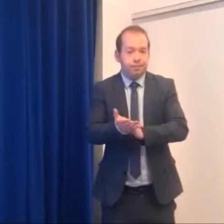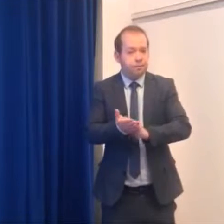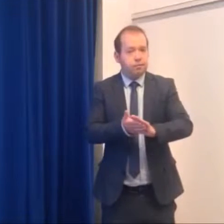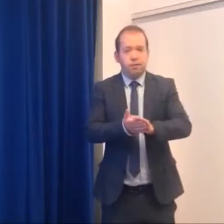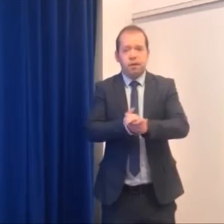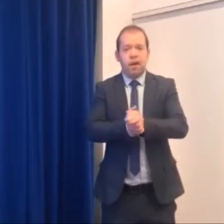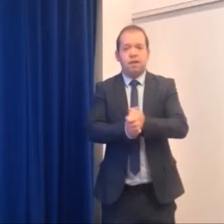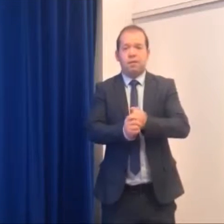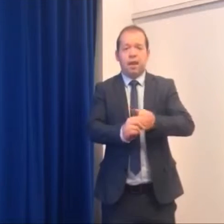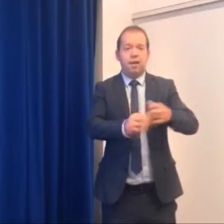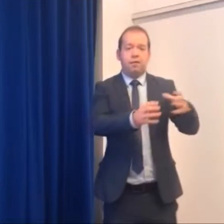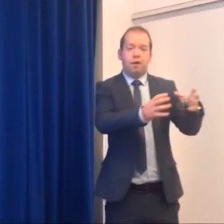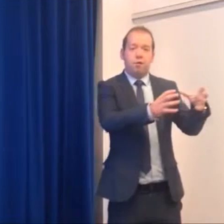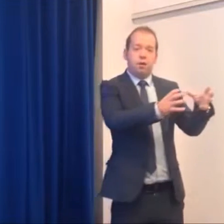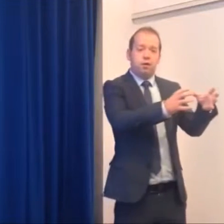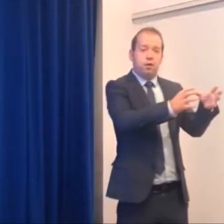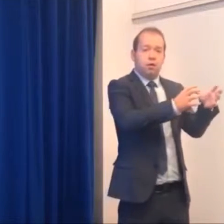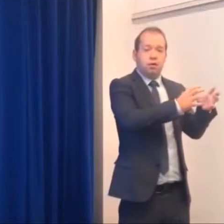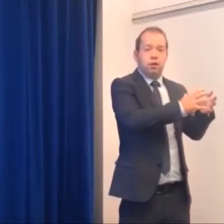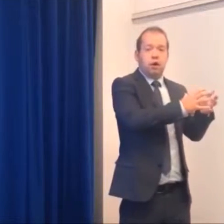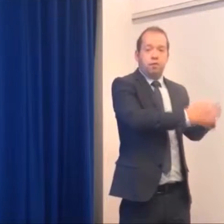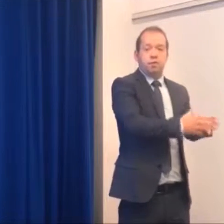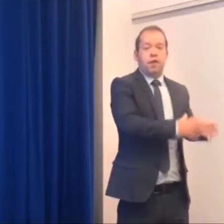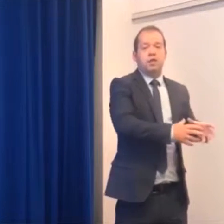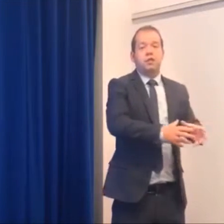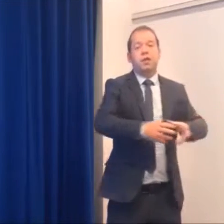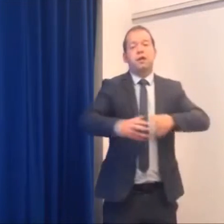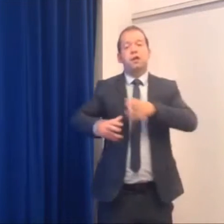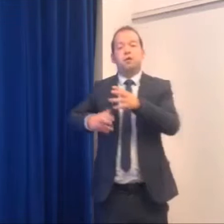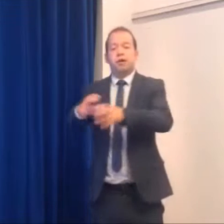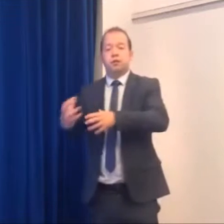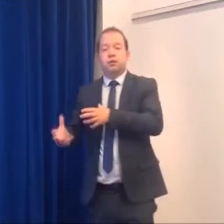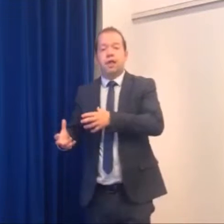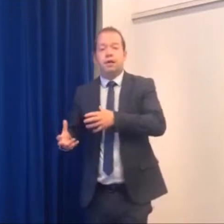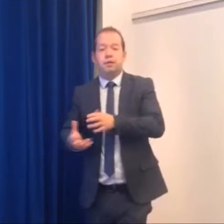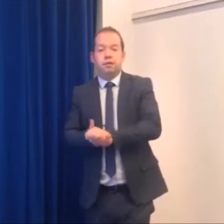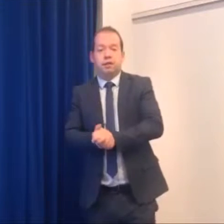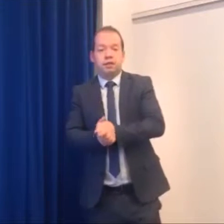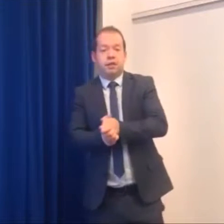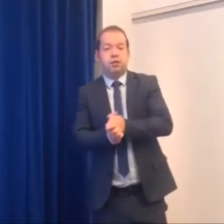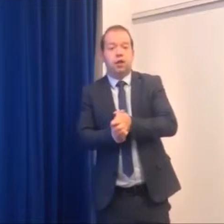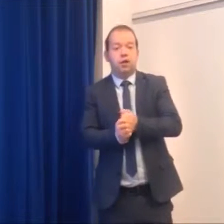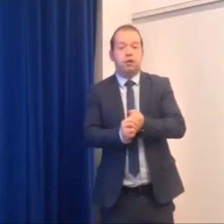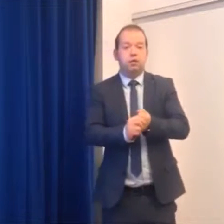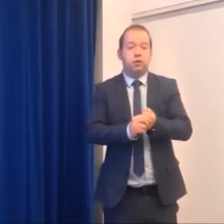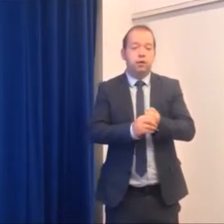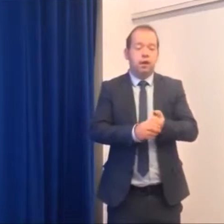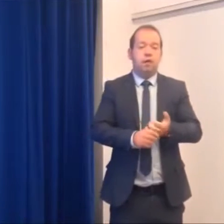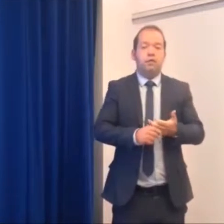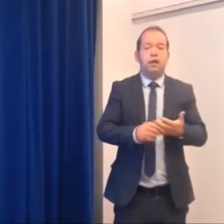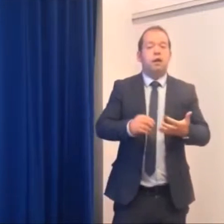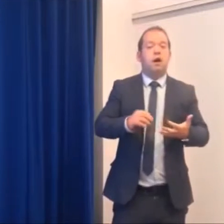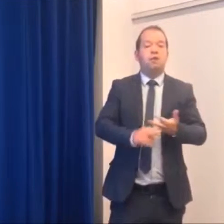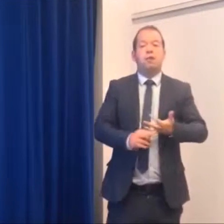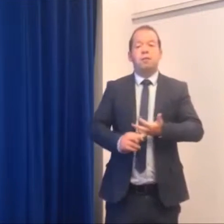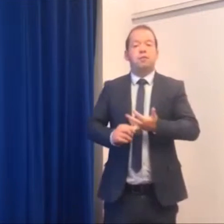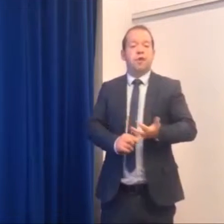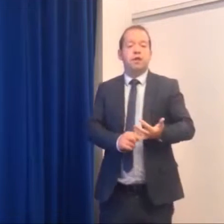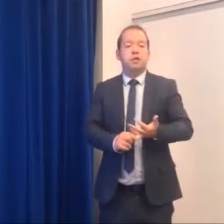I have plan from you know their observation day right through to the end of the six day trial you know so obviously kind of on their observation